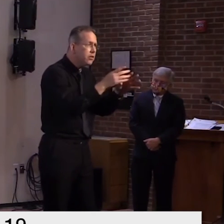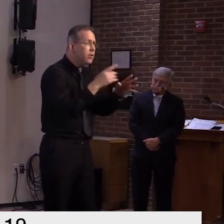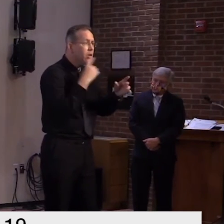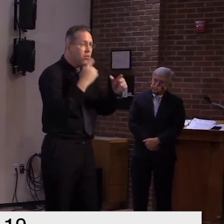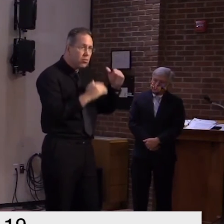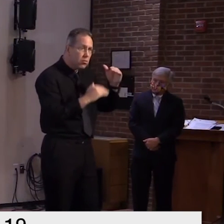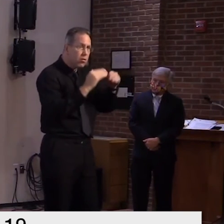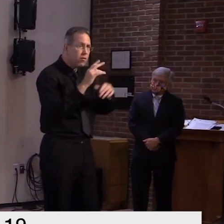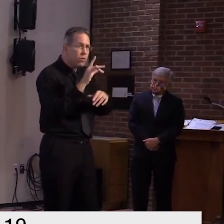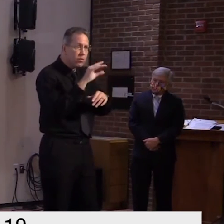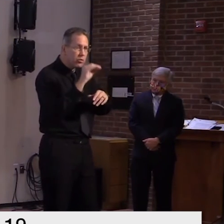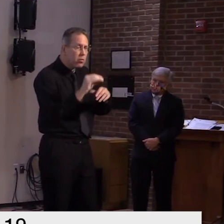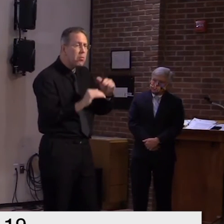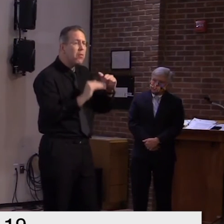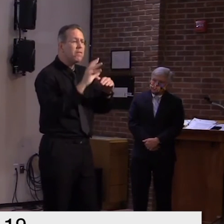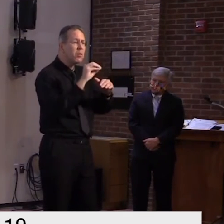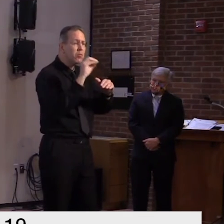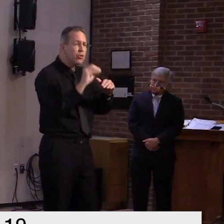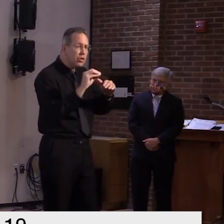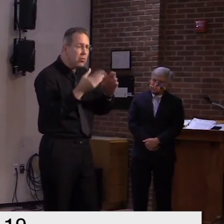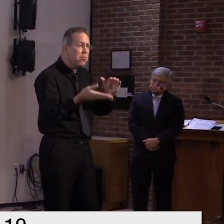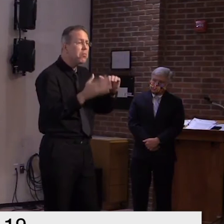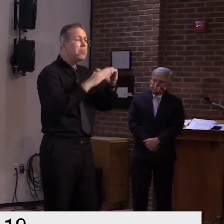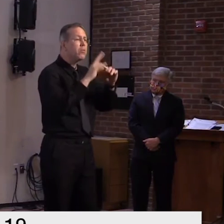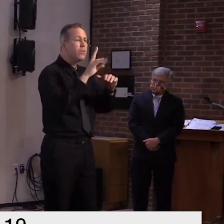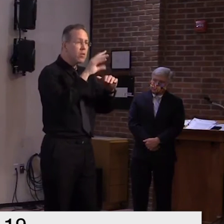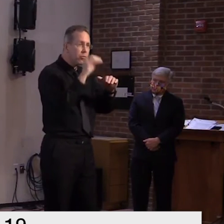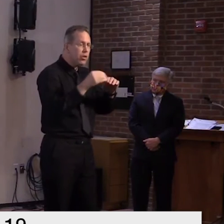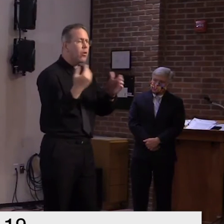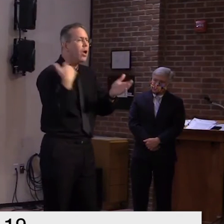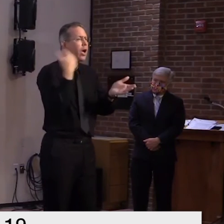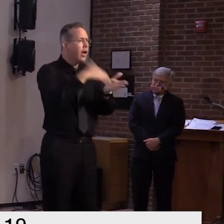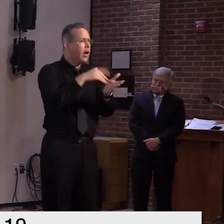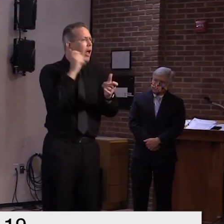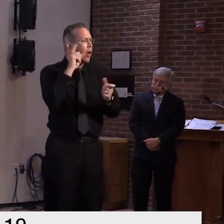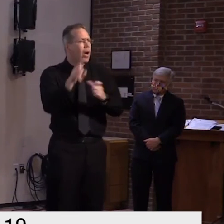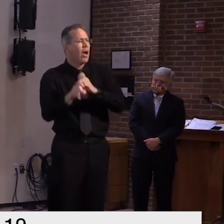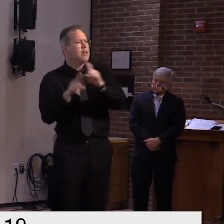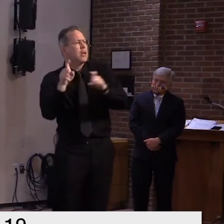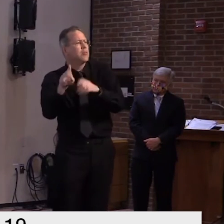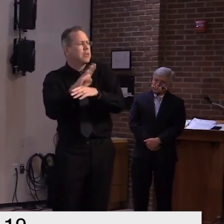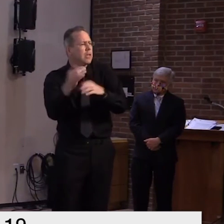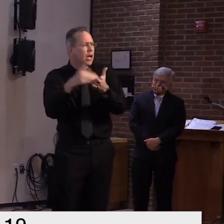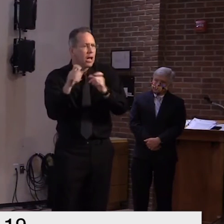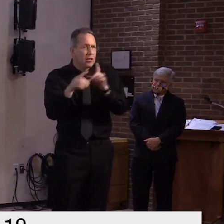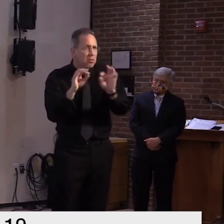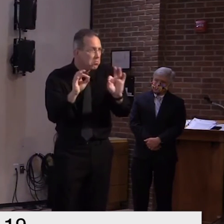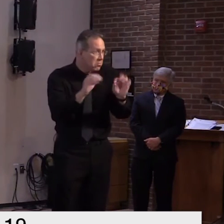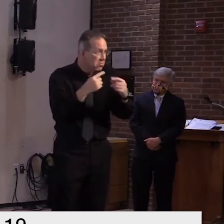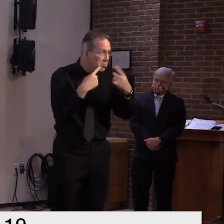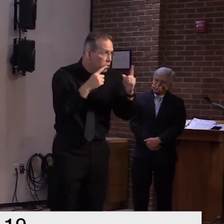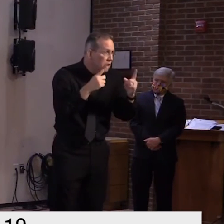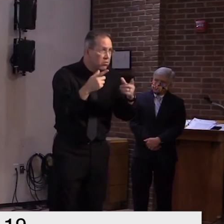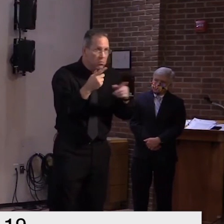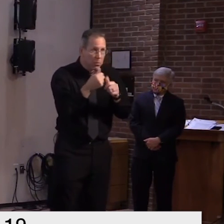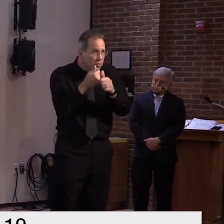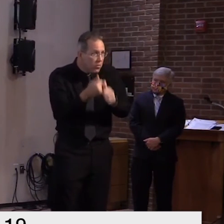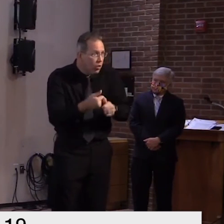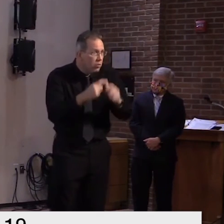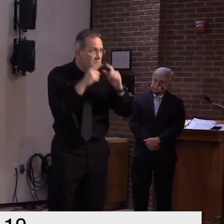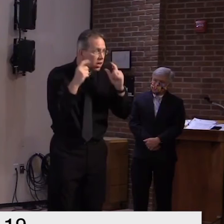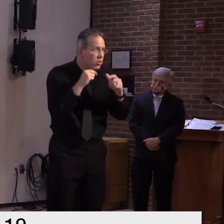uh will be uh asking the retailers to do more polling yeah i would like to get uh to determine that's what i